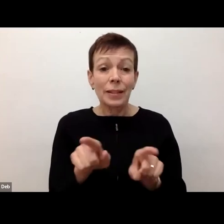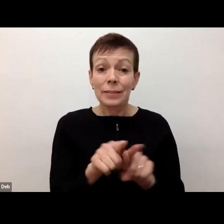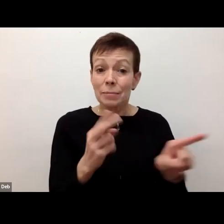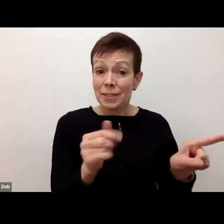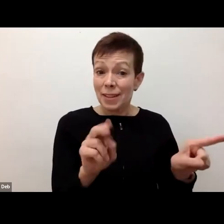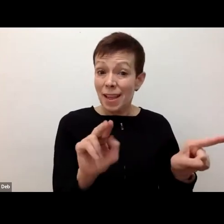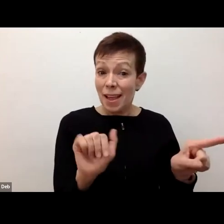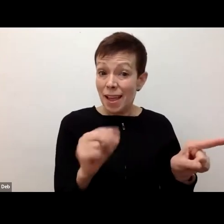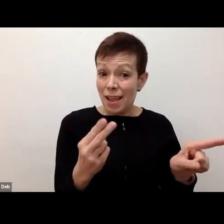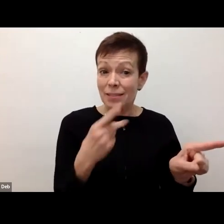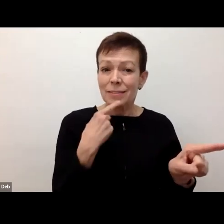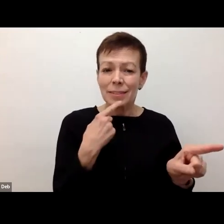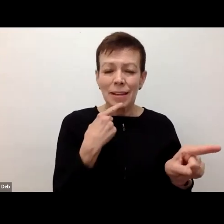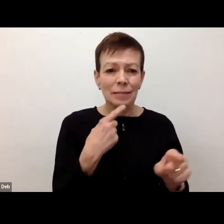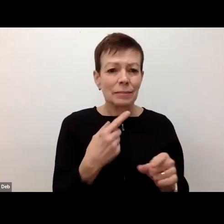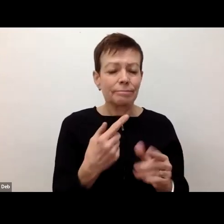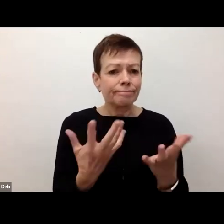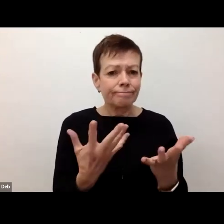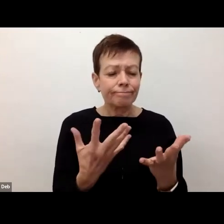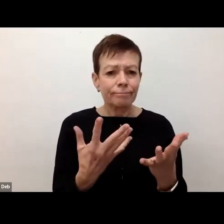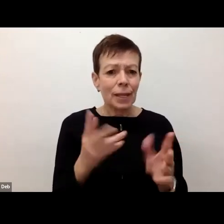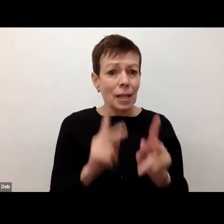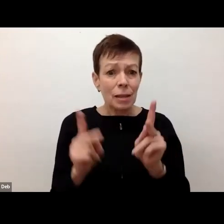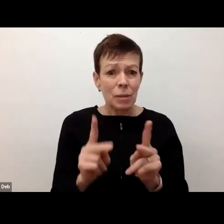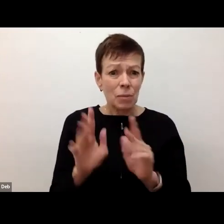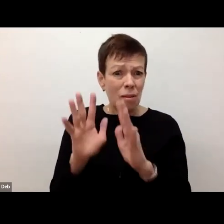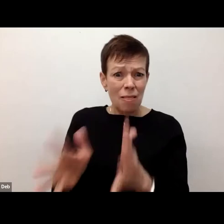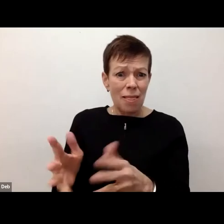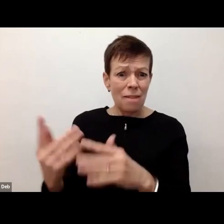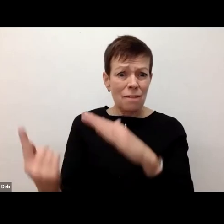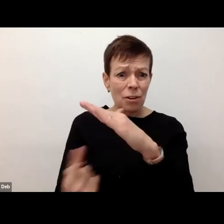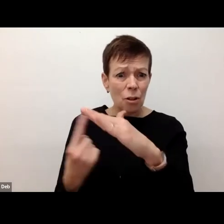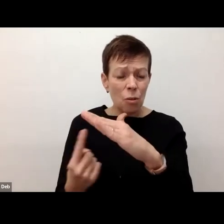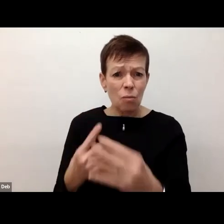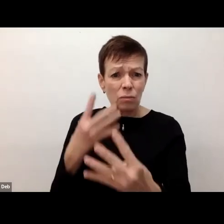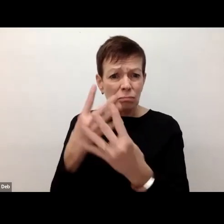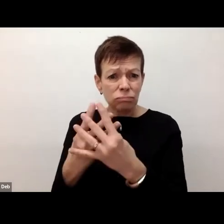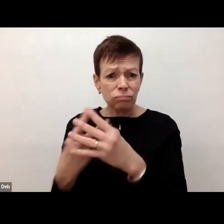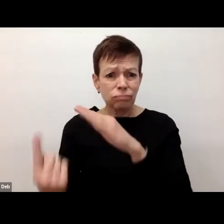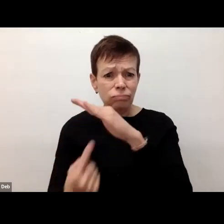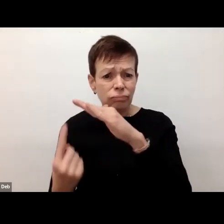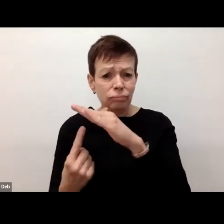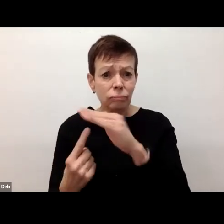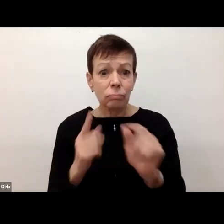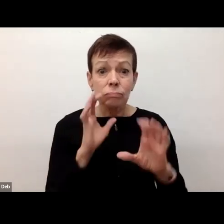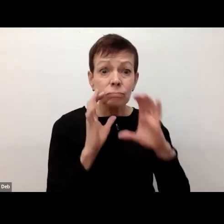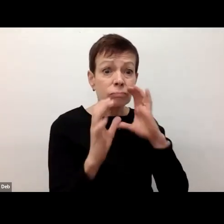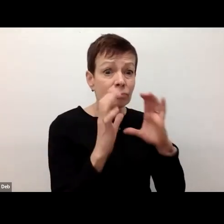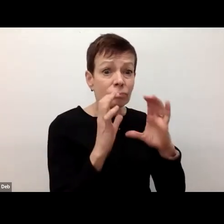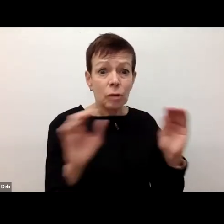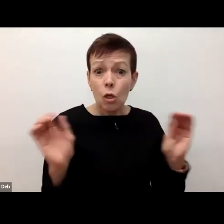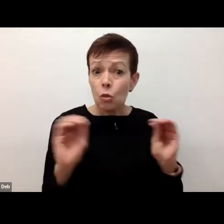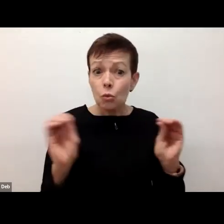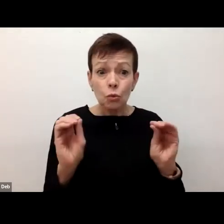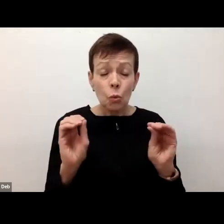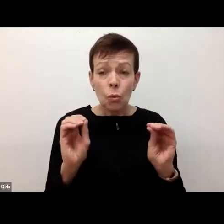and the vulnerability and the way people are left alone when they are in incarceration. There's nobody for them to talk to. There's nobody for them to